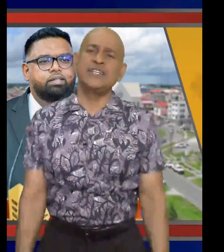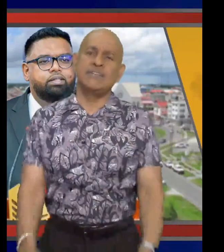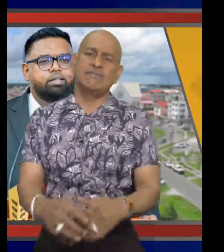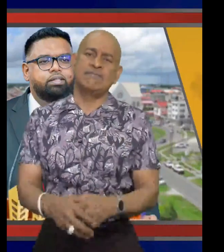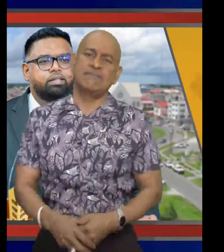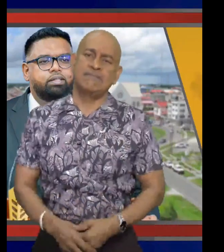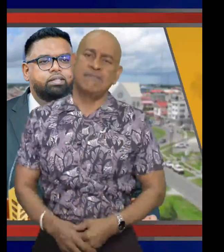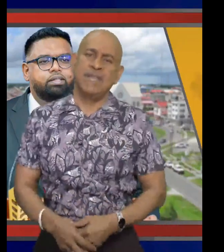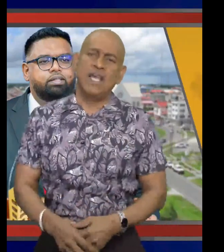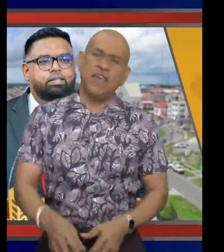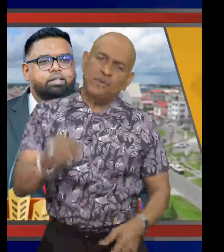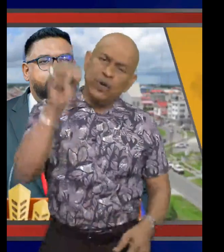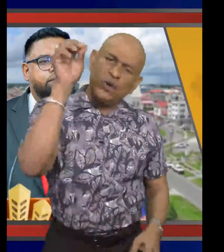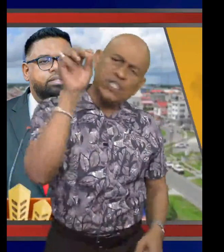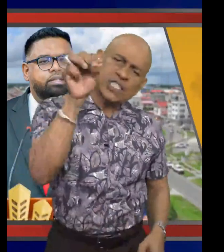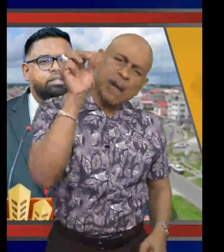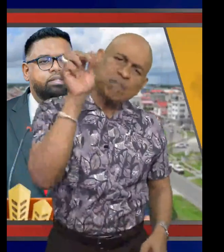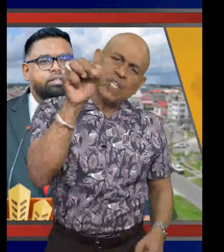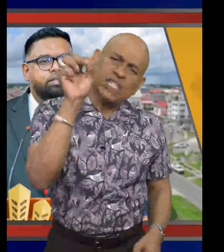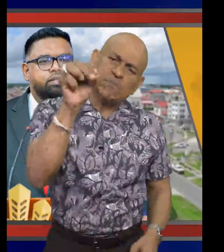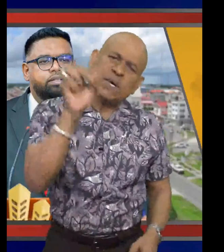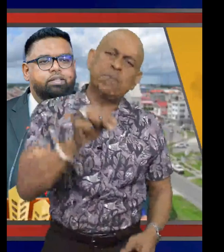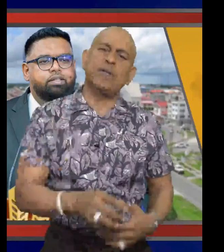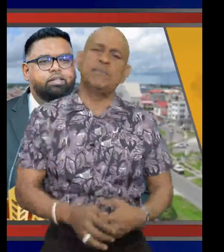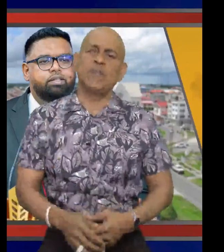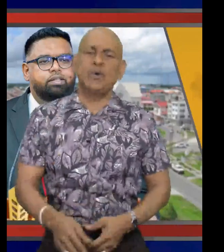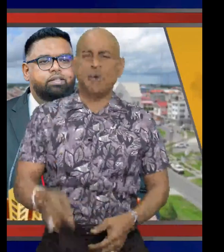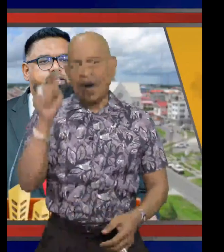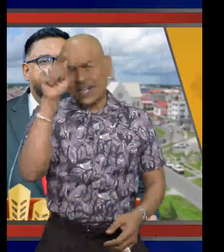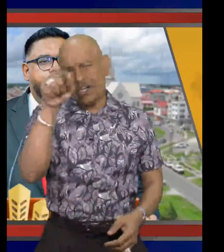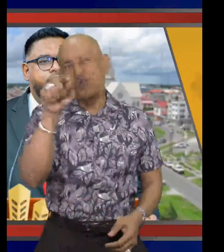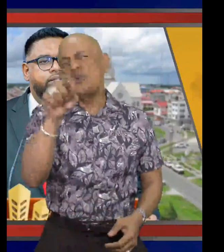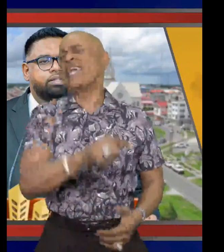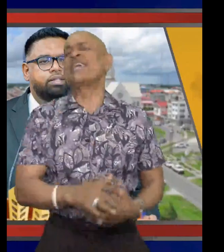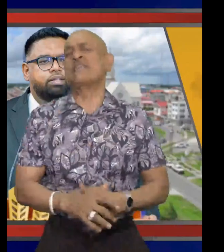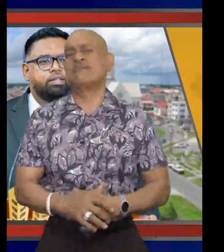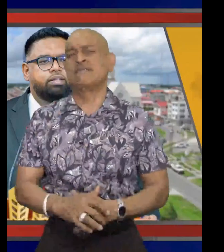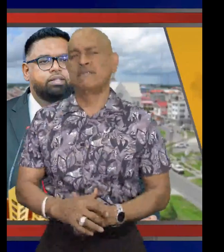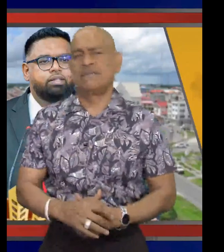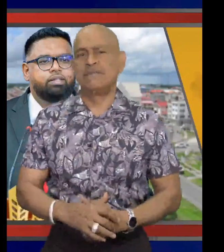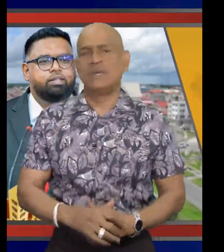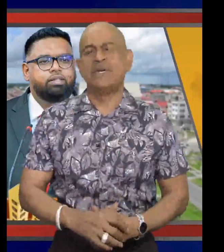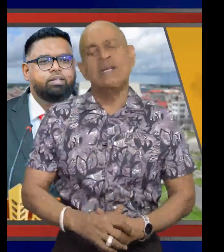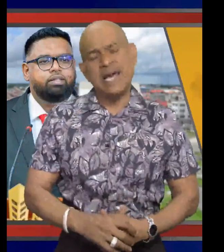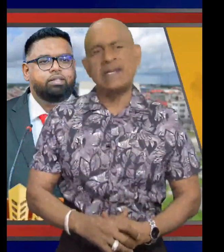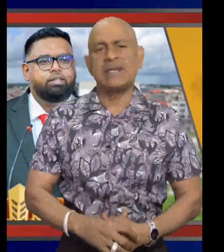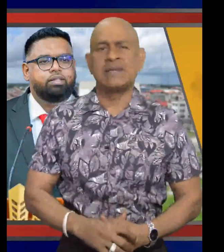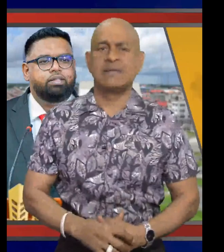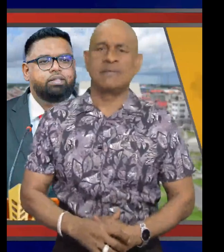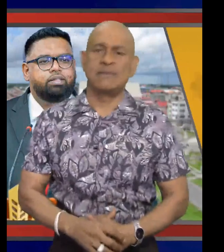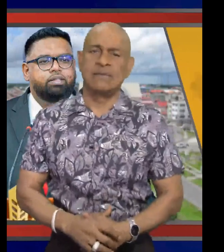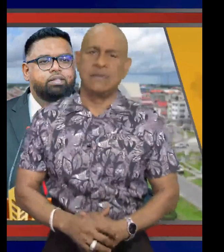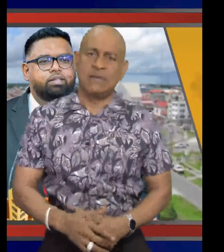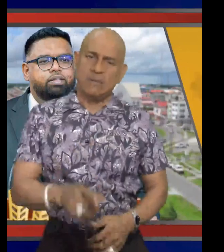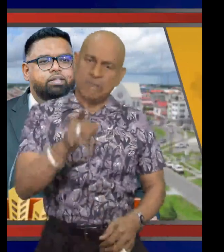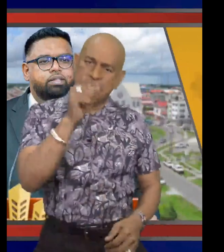country is in? If we don't stop these people with what they are doing, then